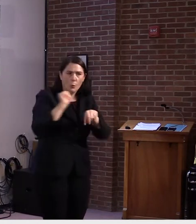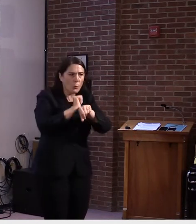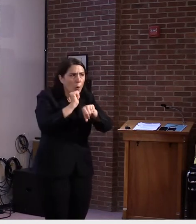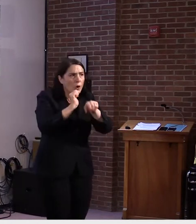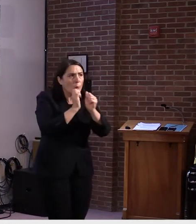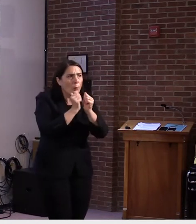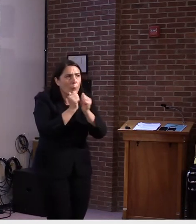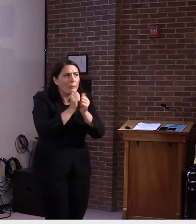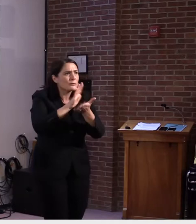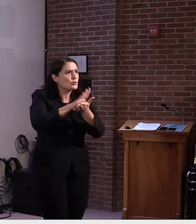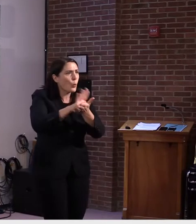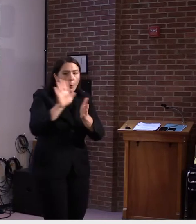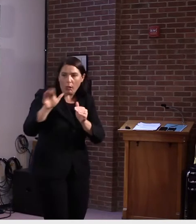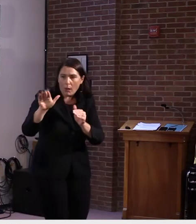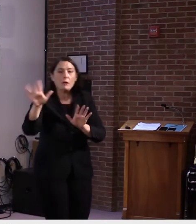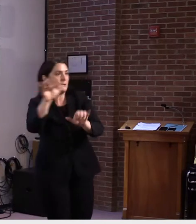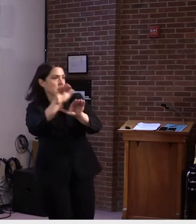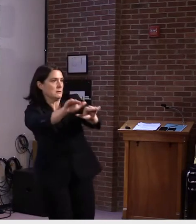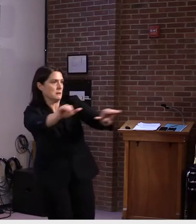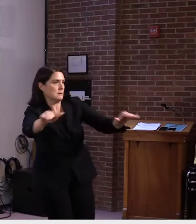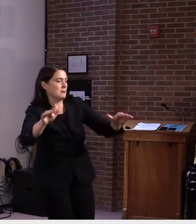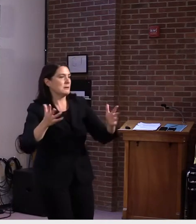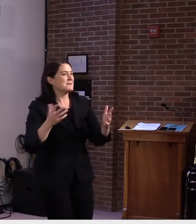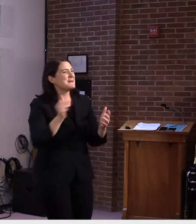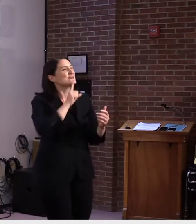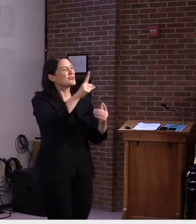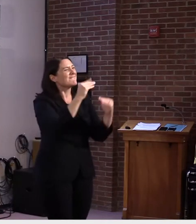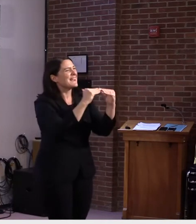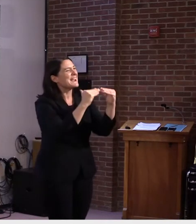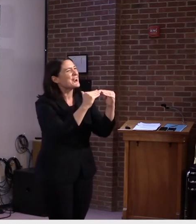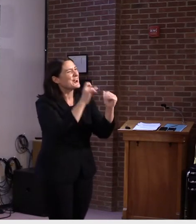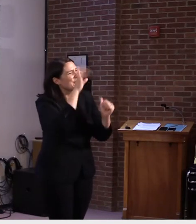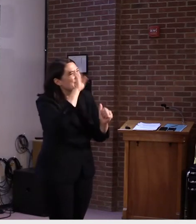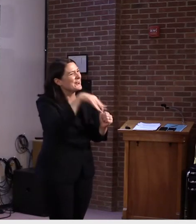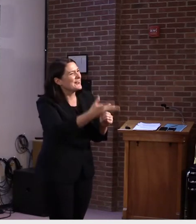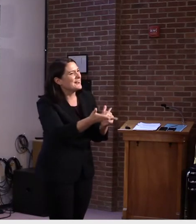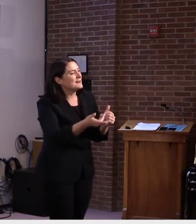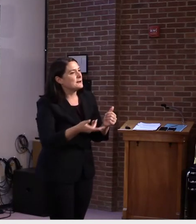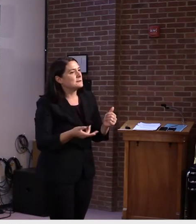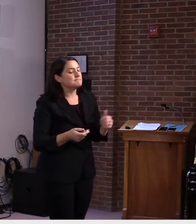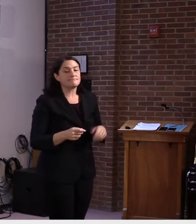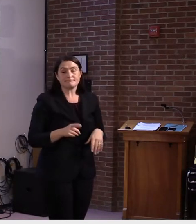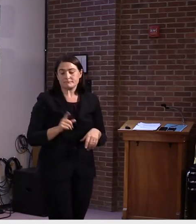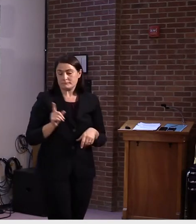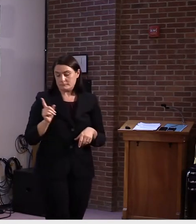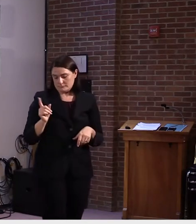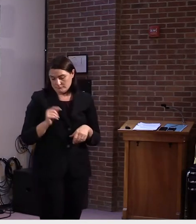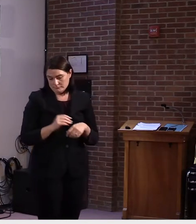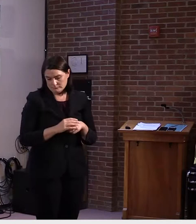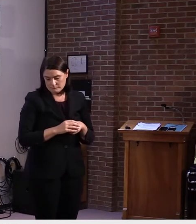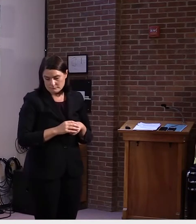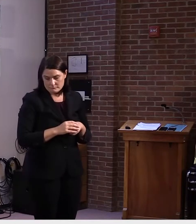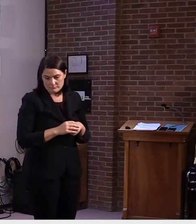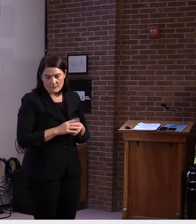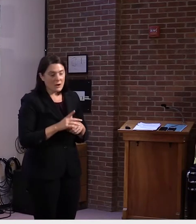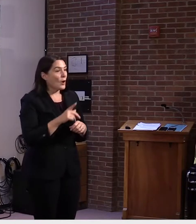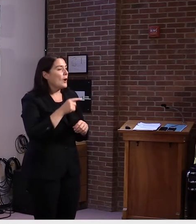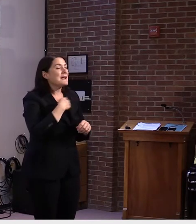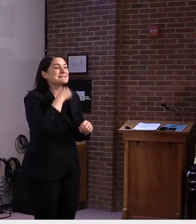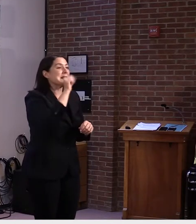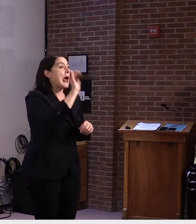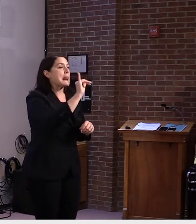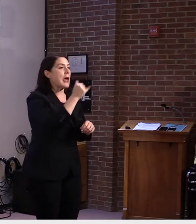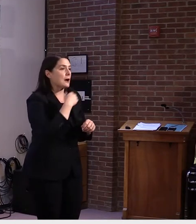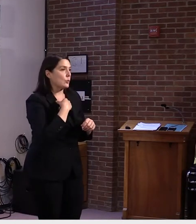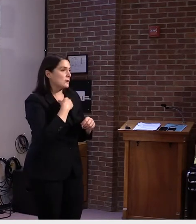that might be more in need than other students, because those inequities aren't. Yeah, we'll be, this is not going to be in a vacuum. We're going to be